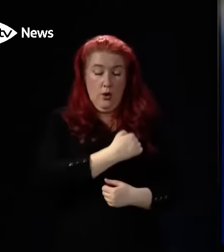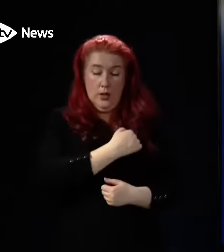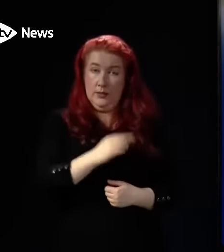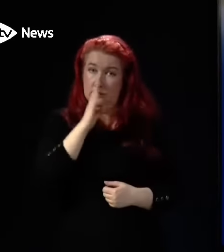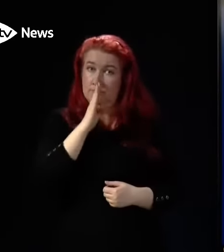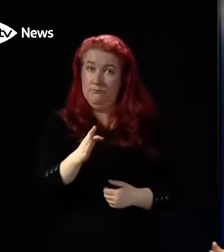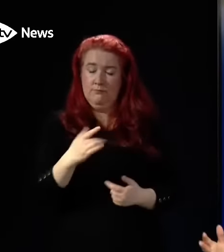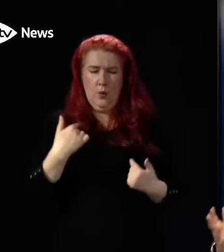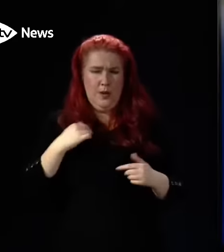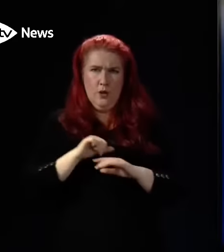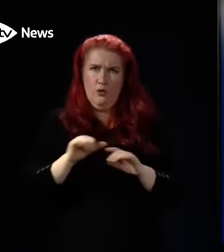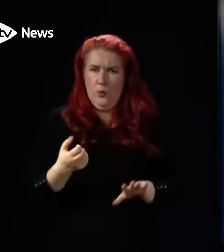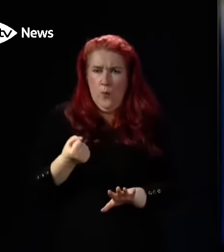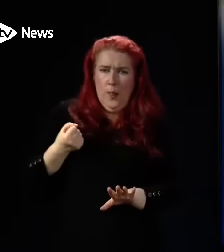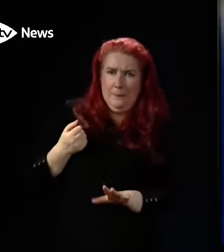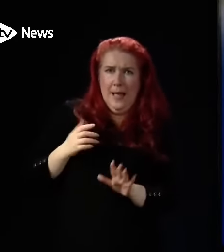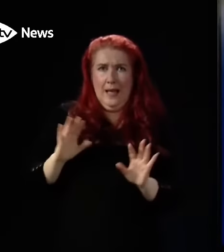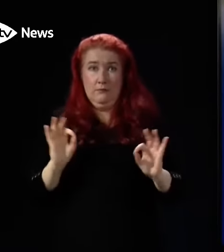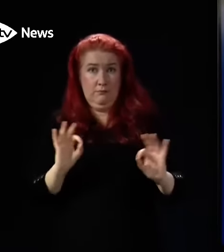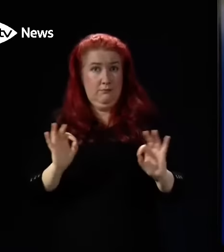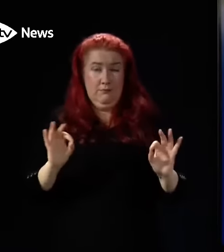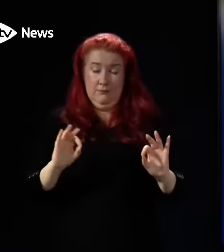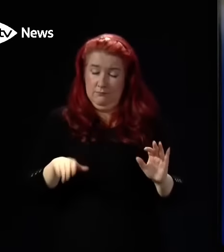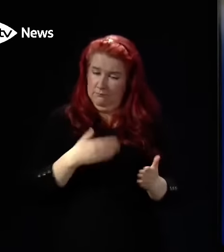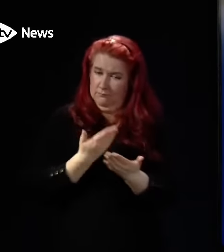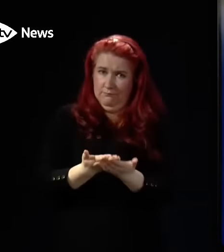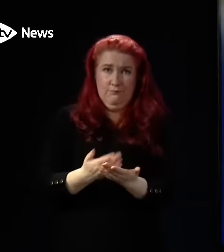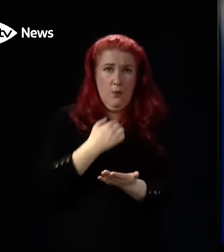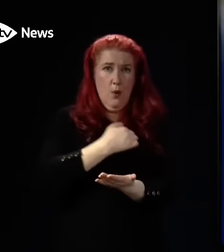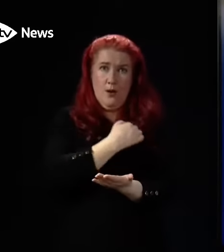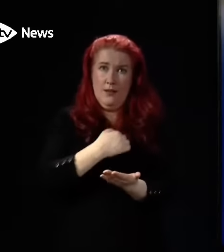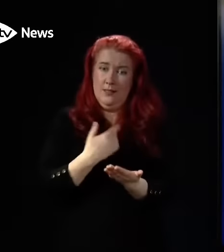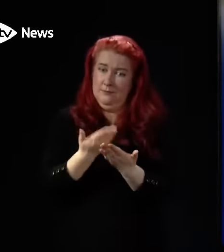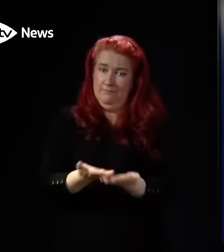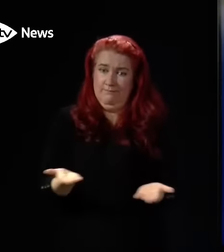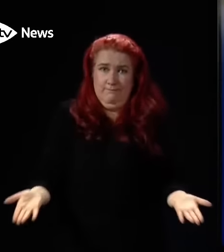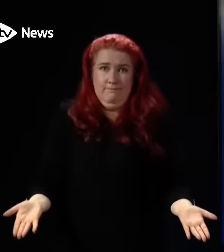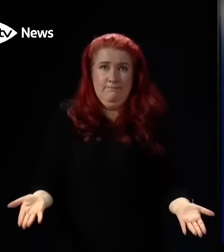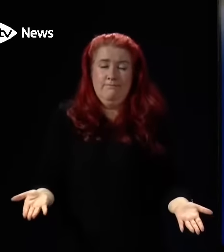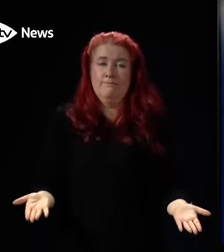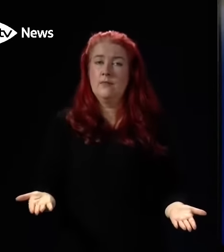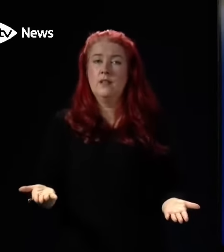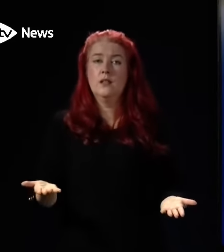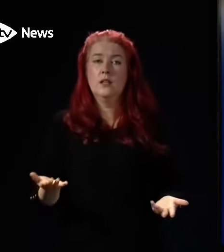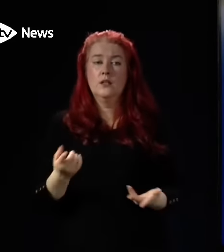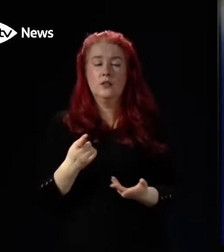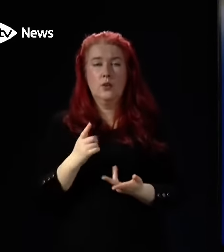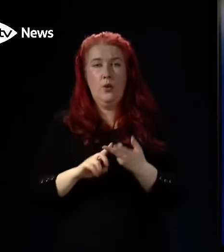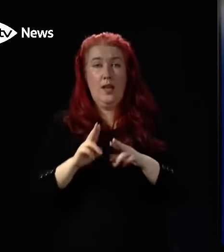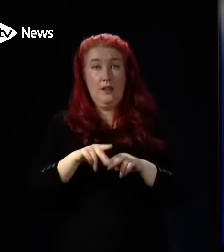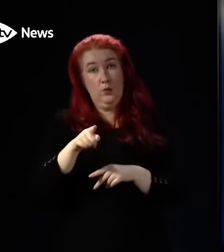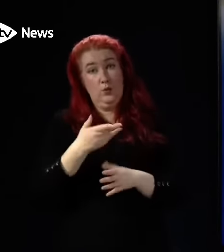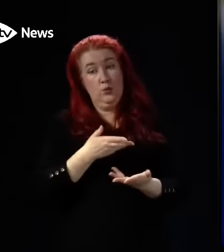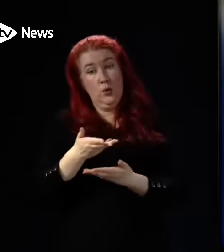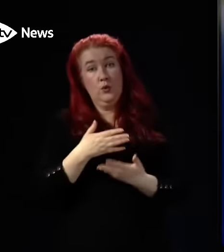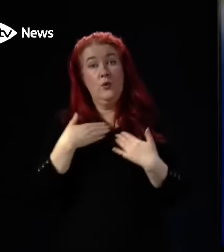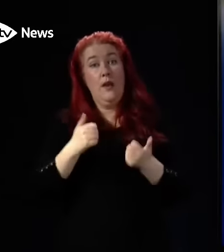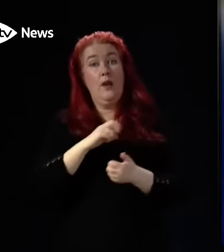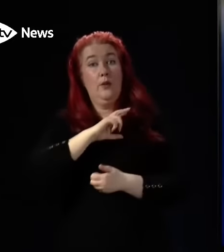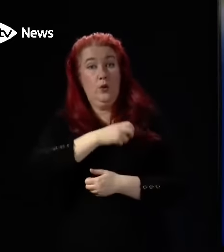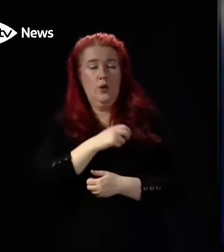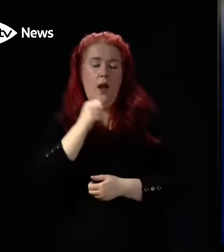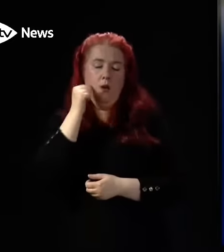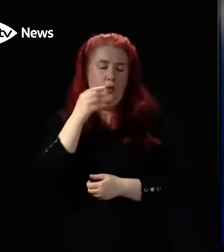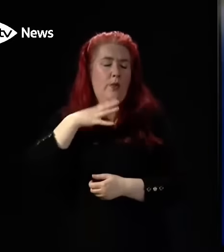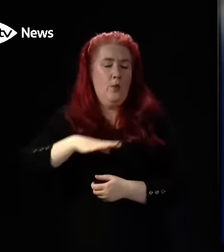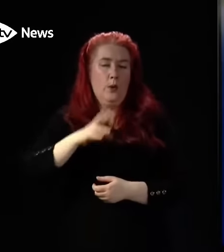them. We weren't holding anything back. were putting everything on the table. And so I think if you were speaking to all of the health unions, while they would want to see